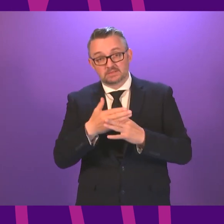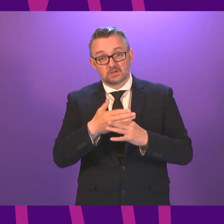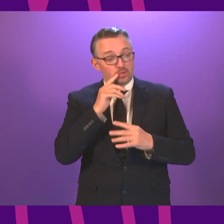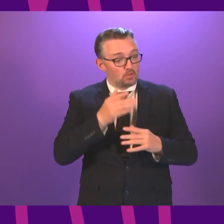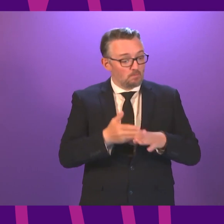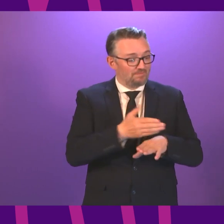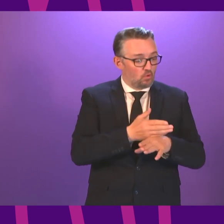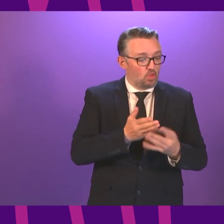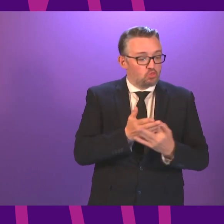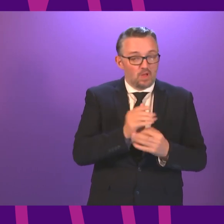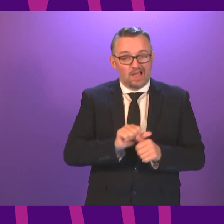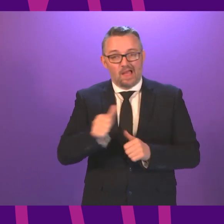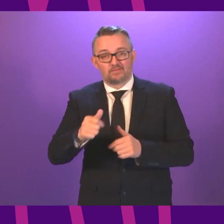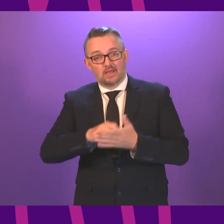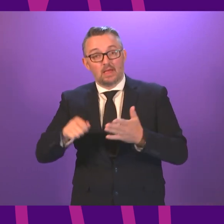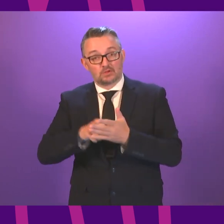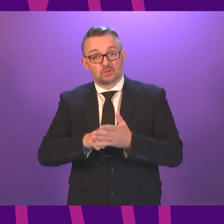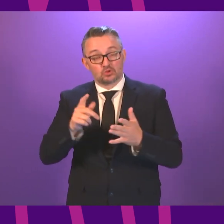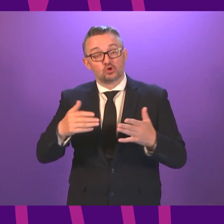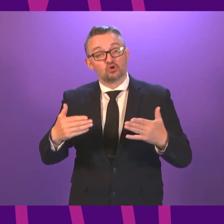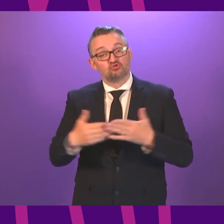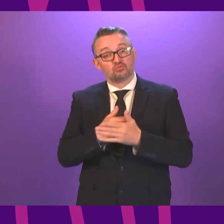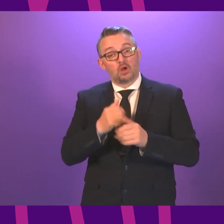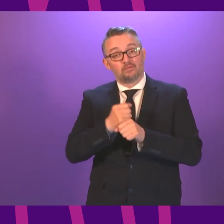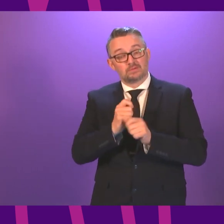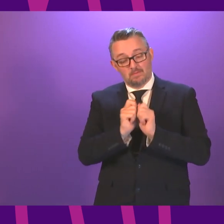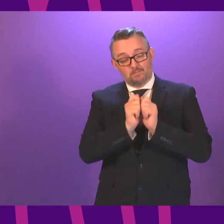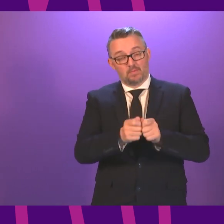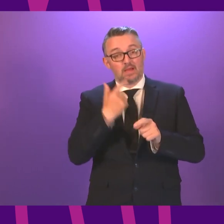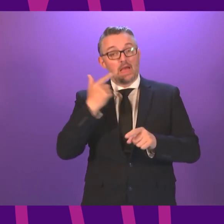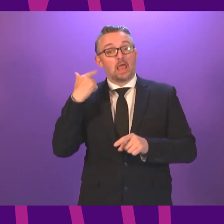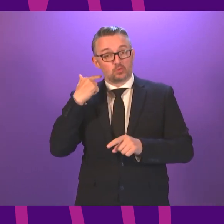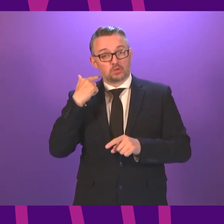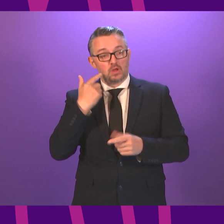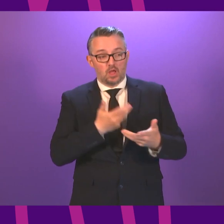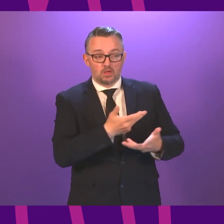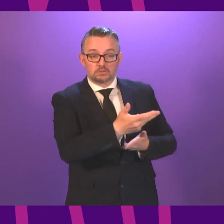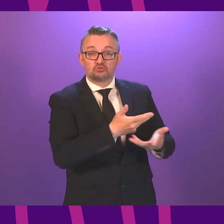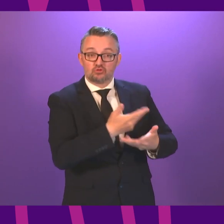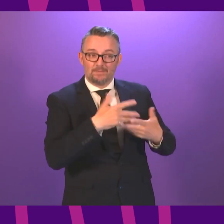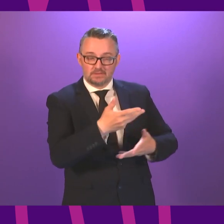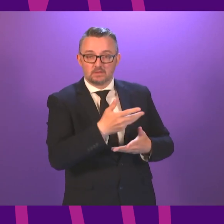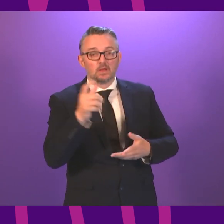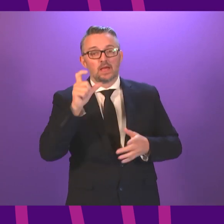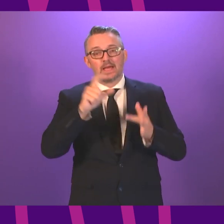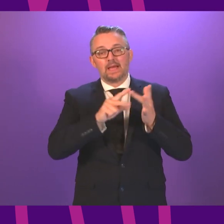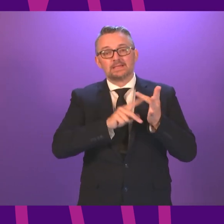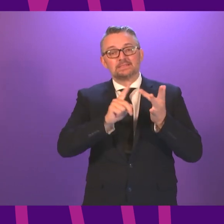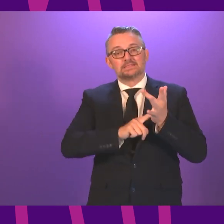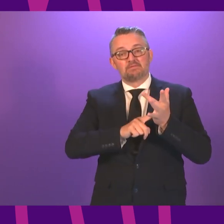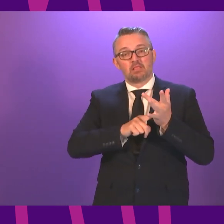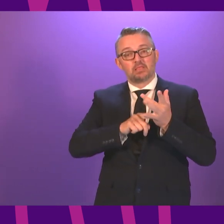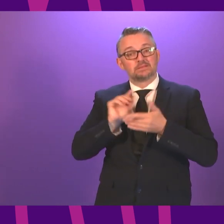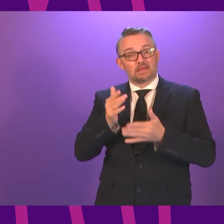an election. And, since the new government was appointed last week, the discussions have been supported by the civil service at my